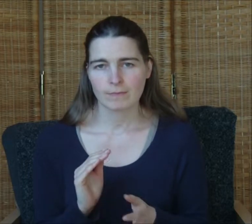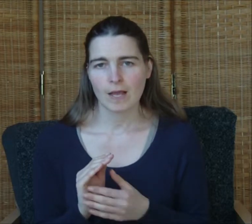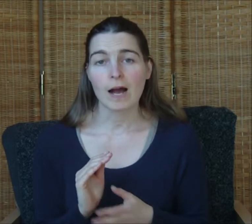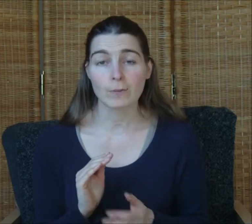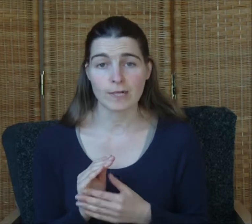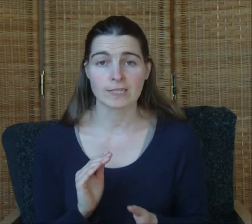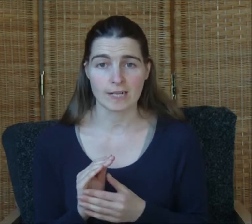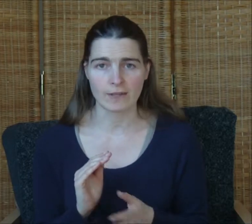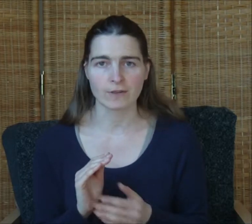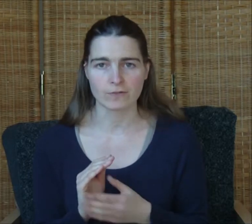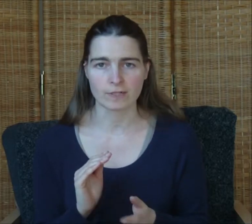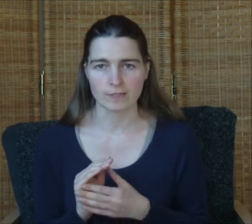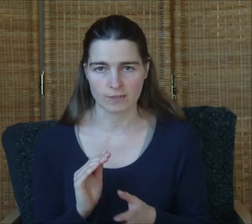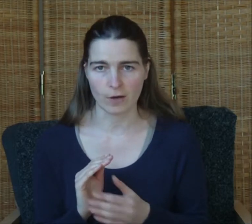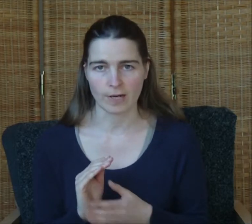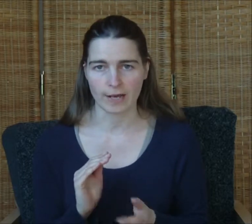I'm willing to let those reasons go now.